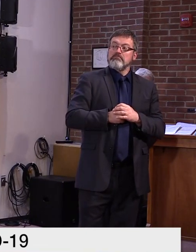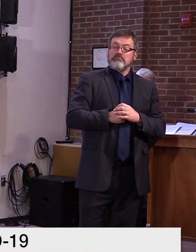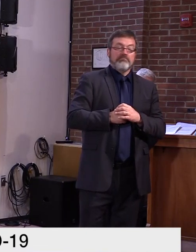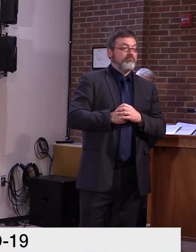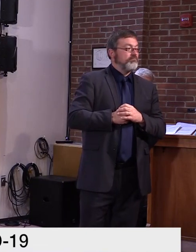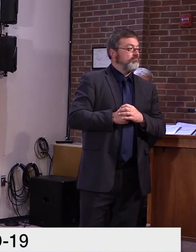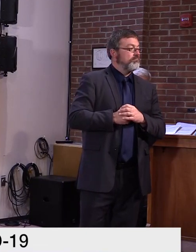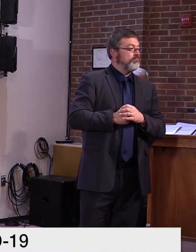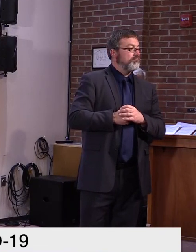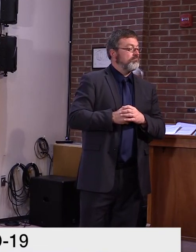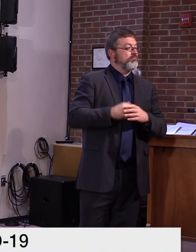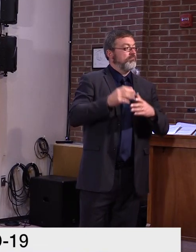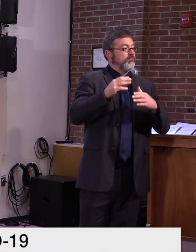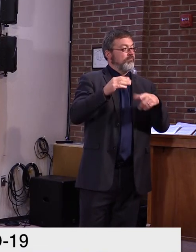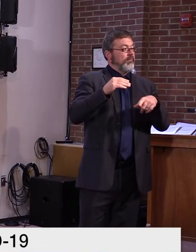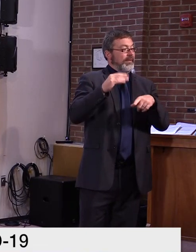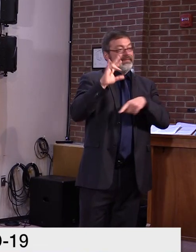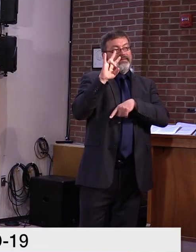Colin, seven days.